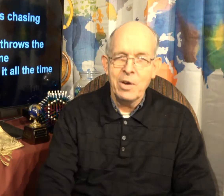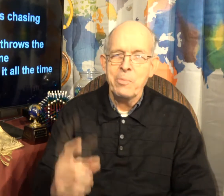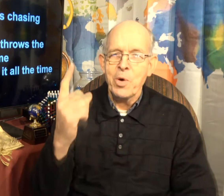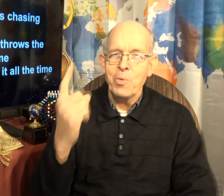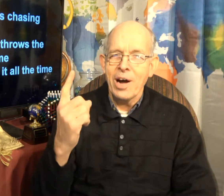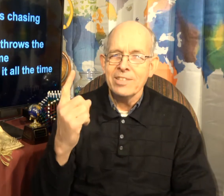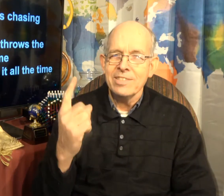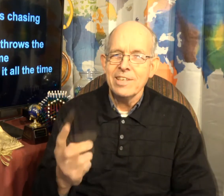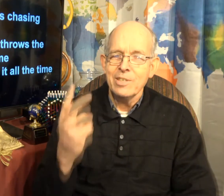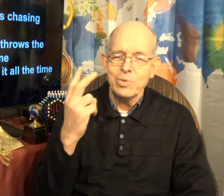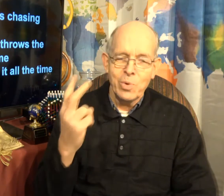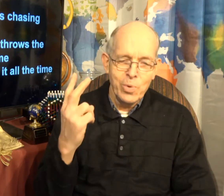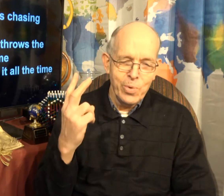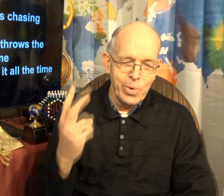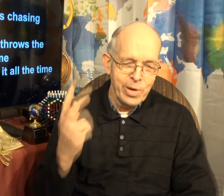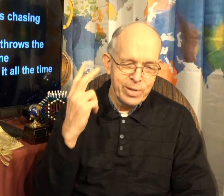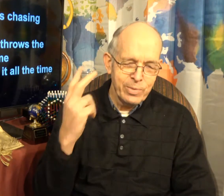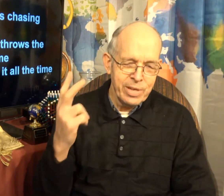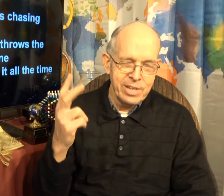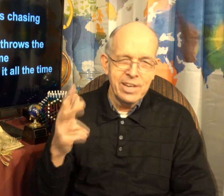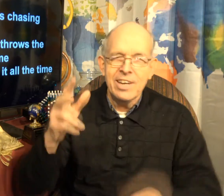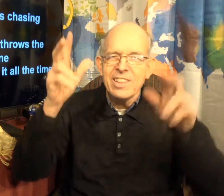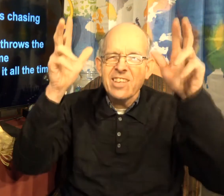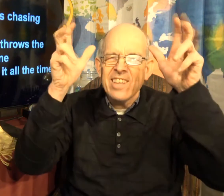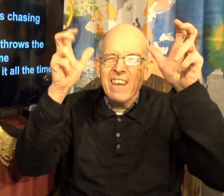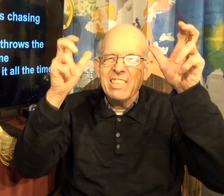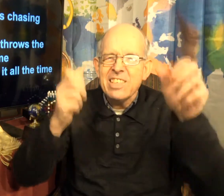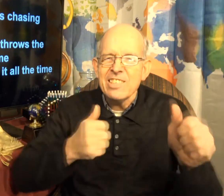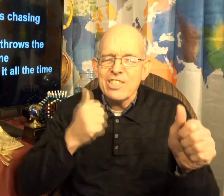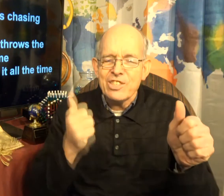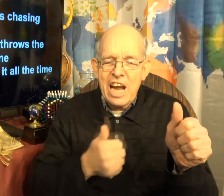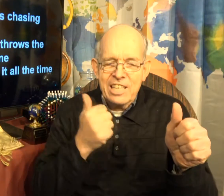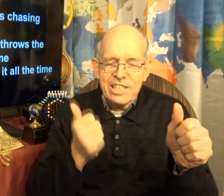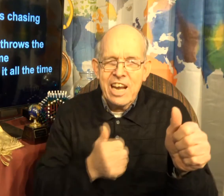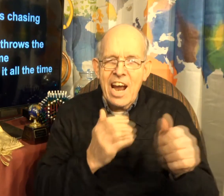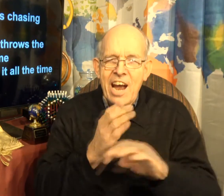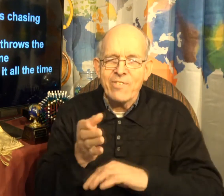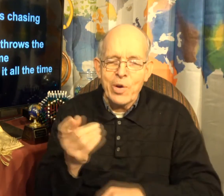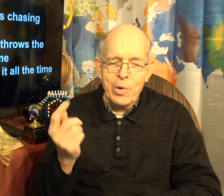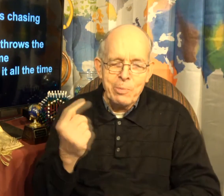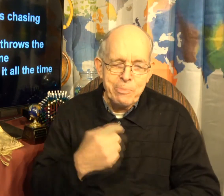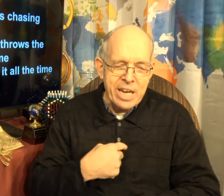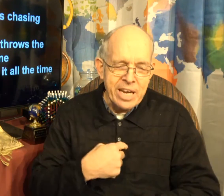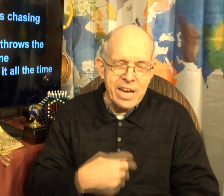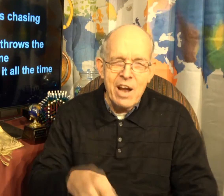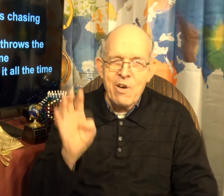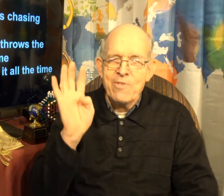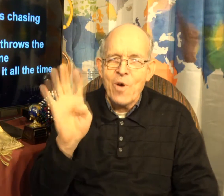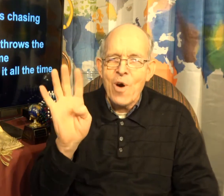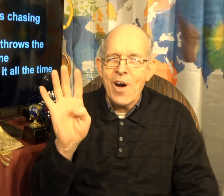One, two, three. The damage is just to happen to me. Four,